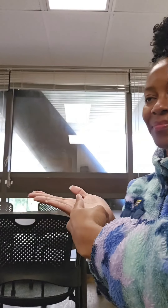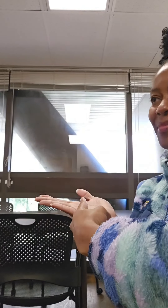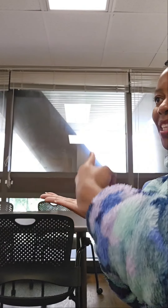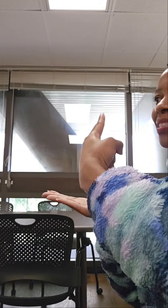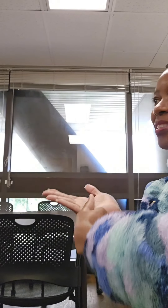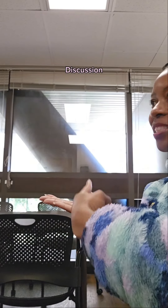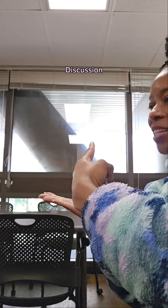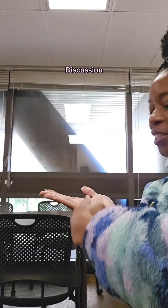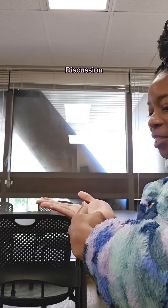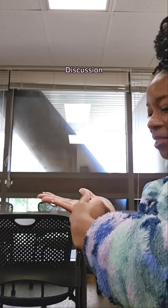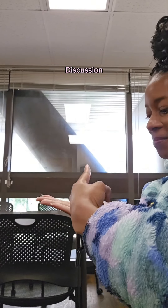Discussion.